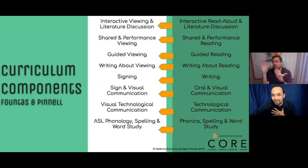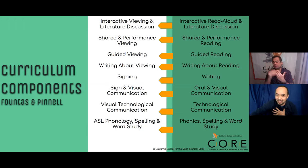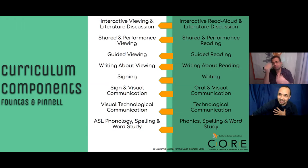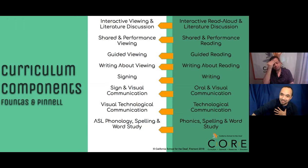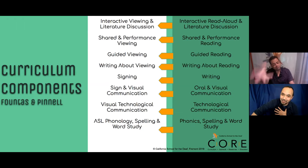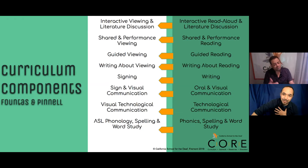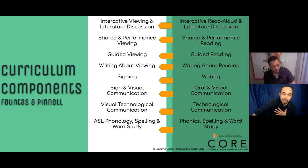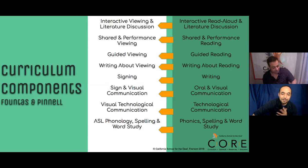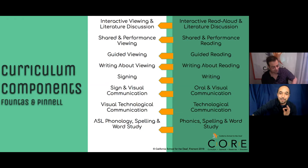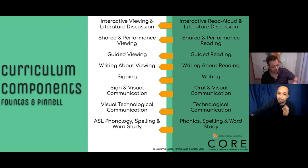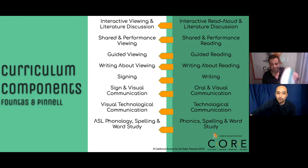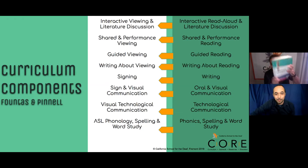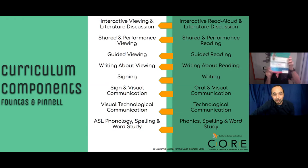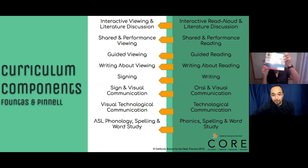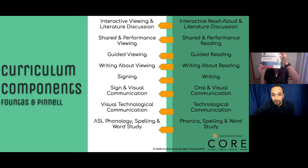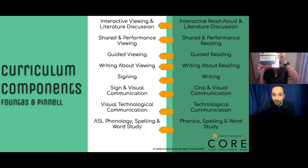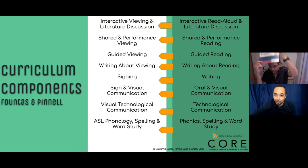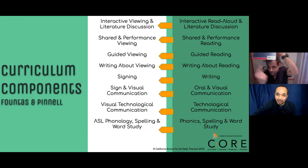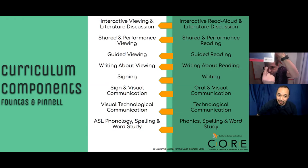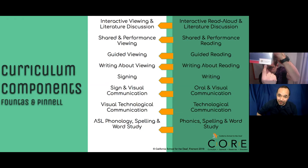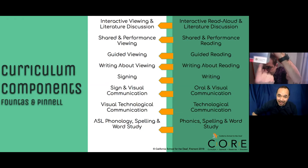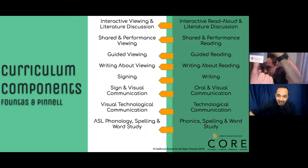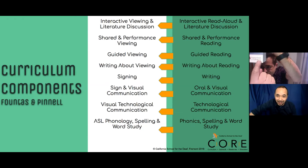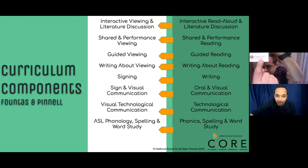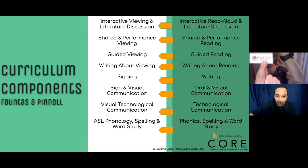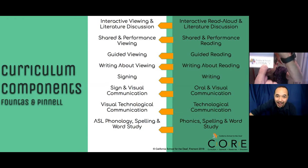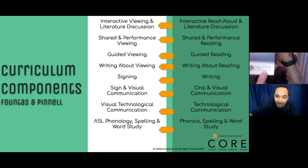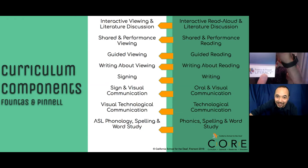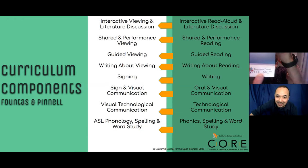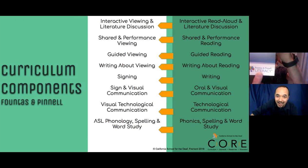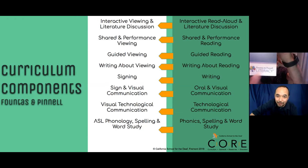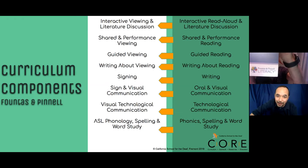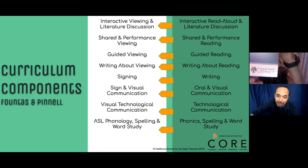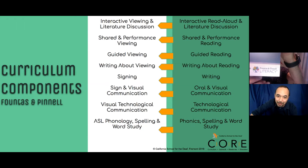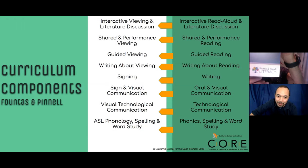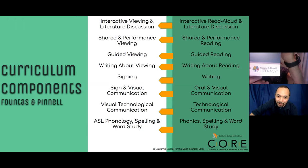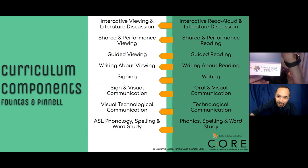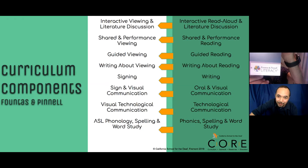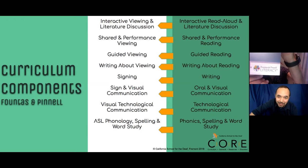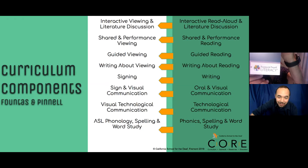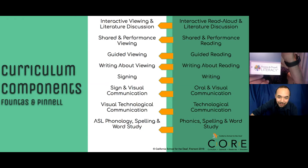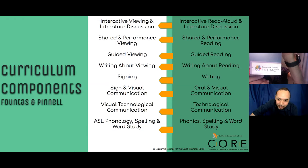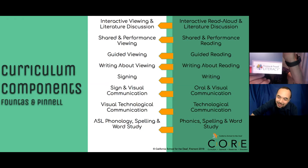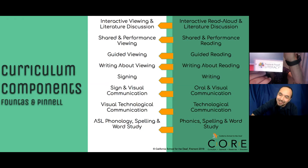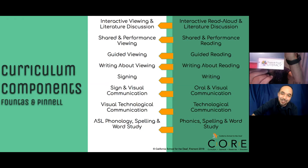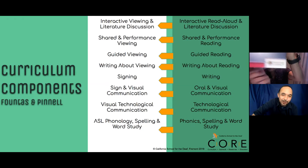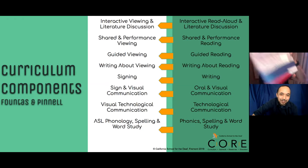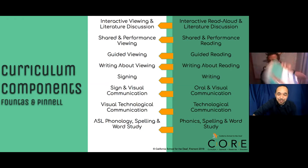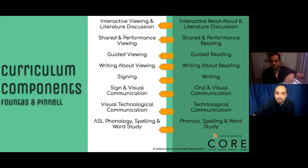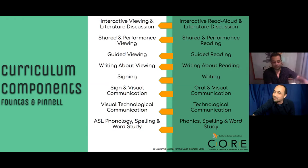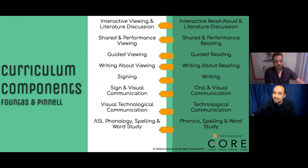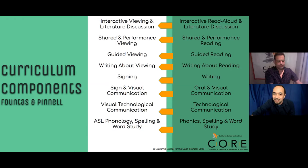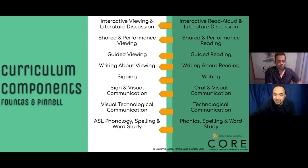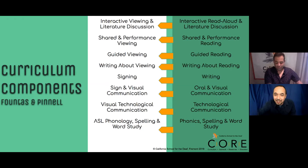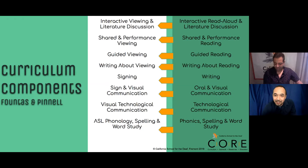work, this is like my favorite curriculum. So I will let you know that. I will advertise that. Fountas and Penel Literacy Series.